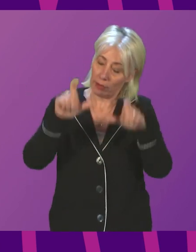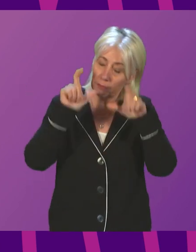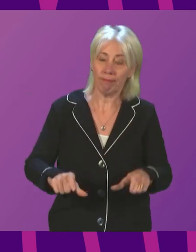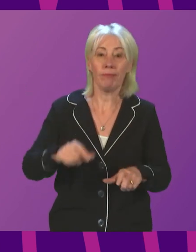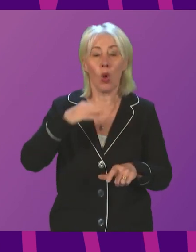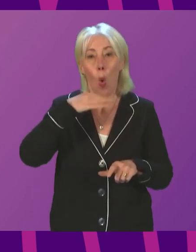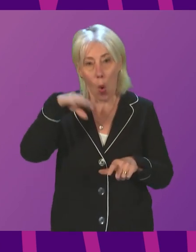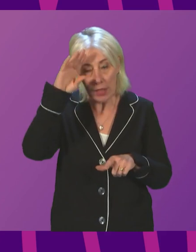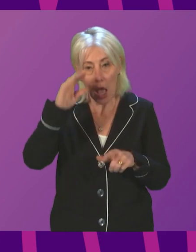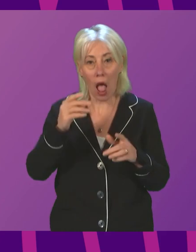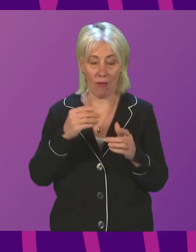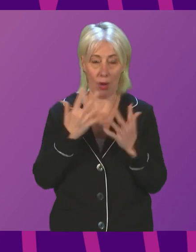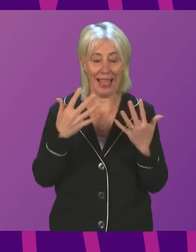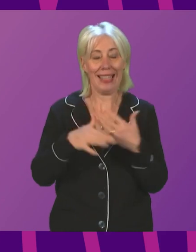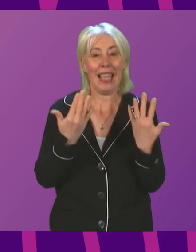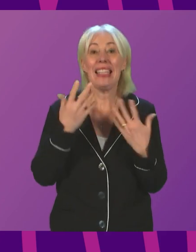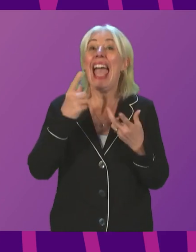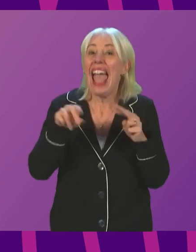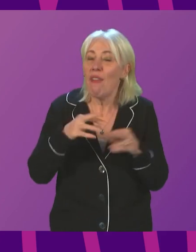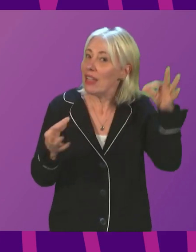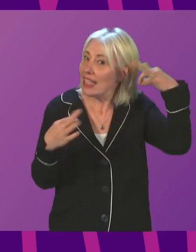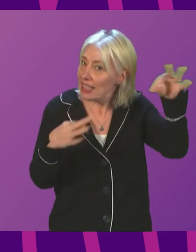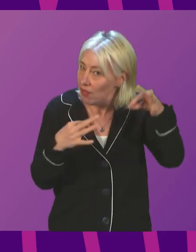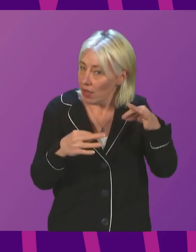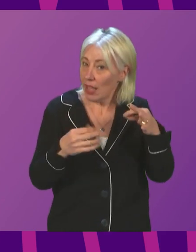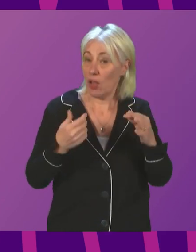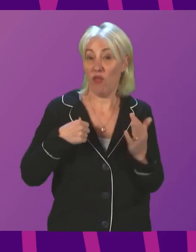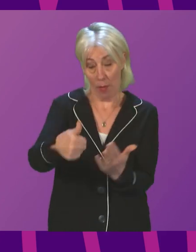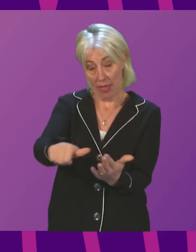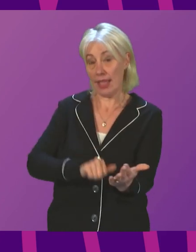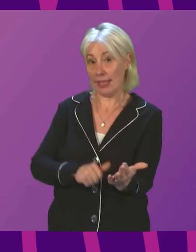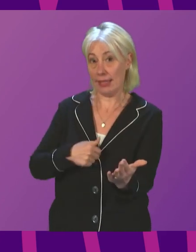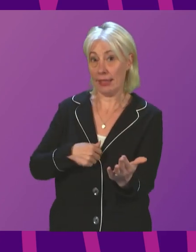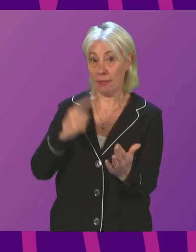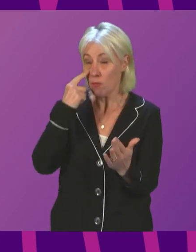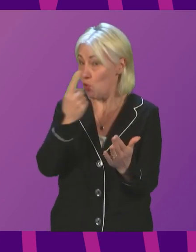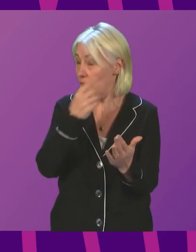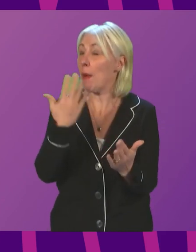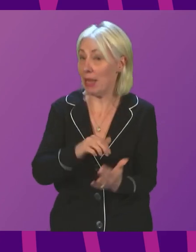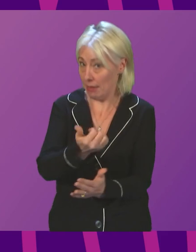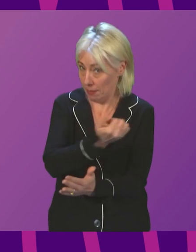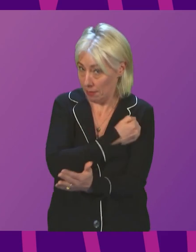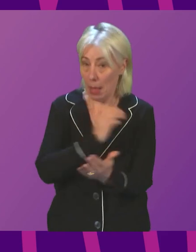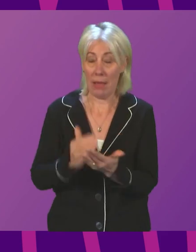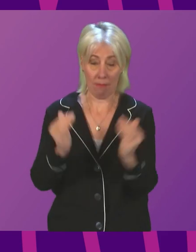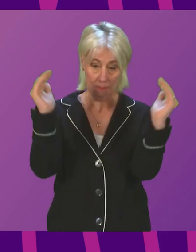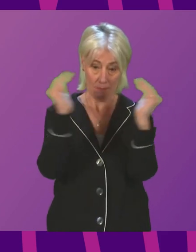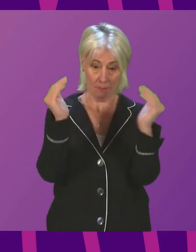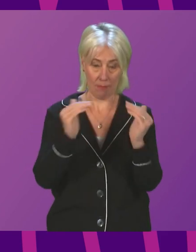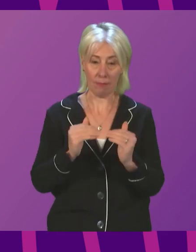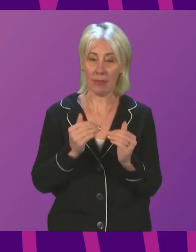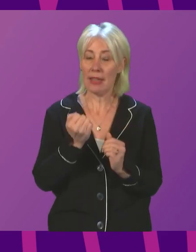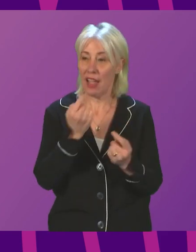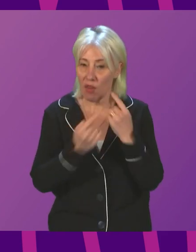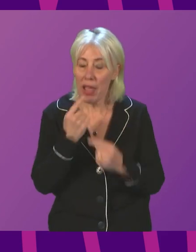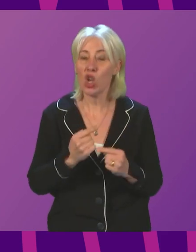certificate of vaccination status from a country listed in our regulations that meets the data and security